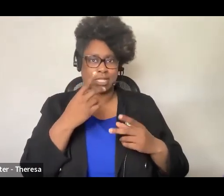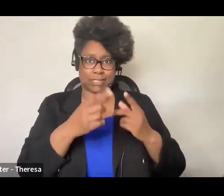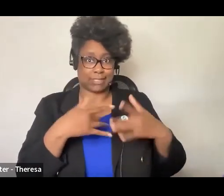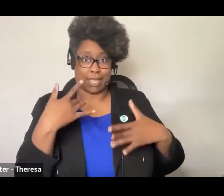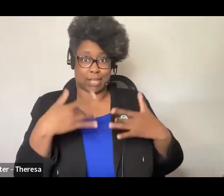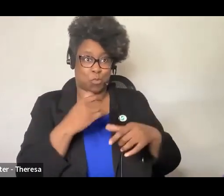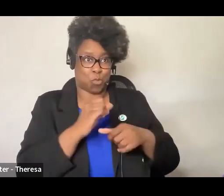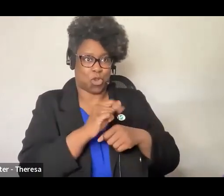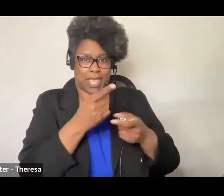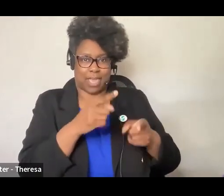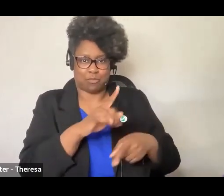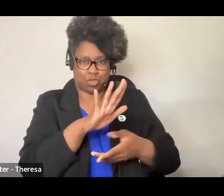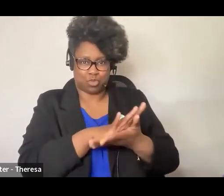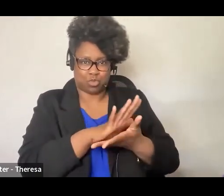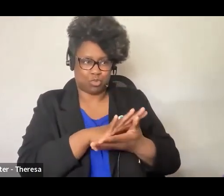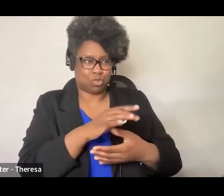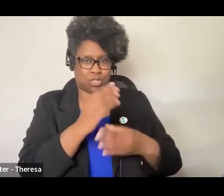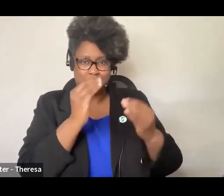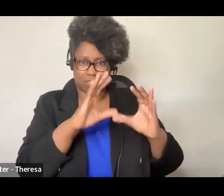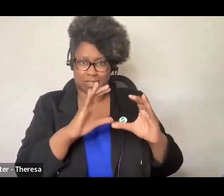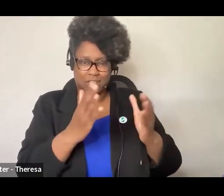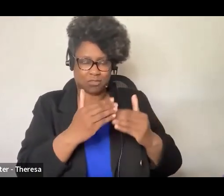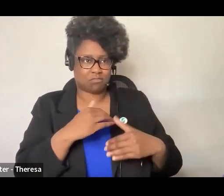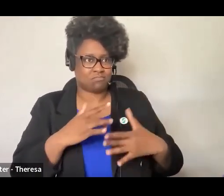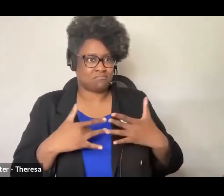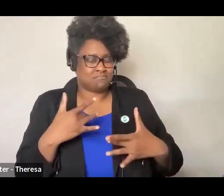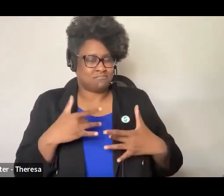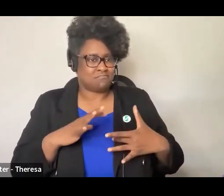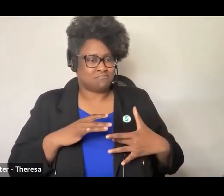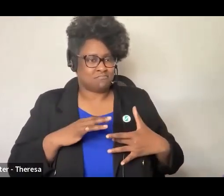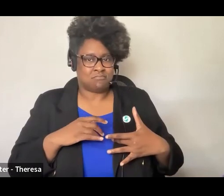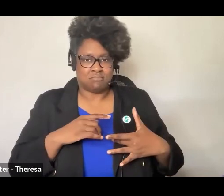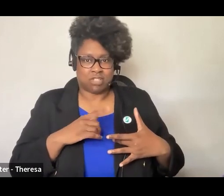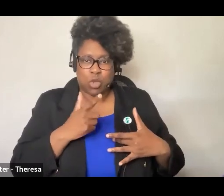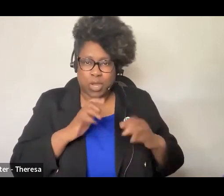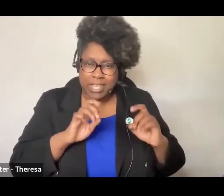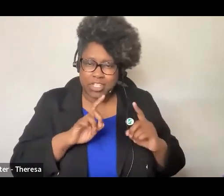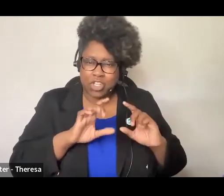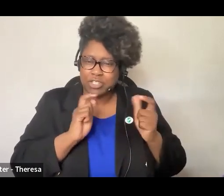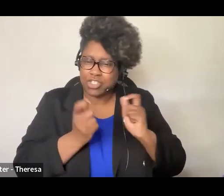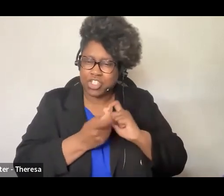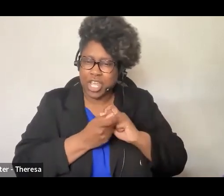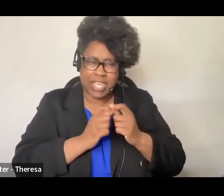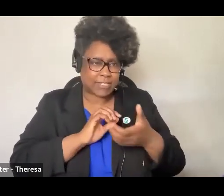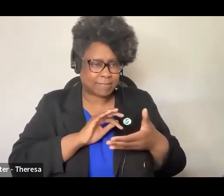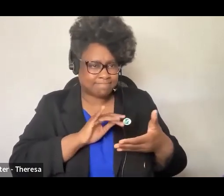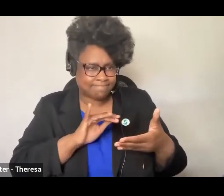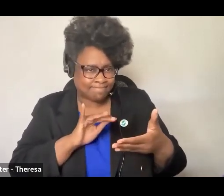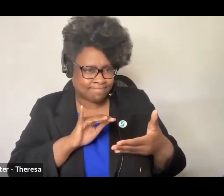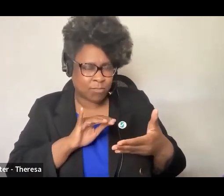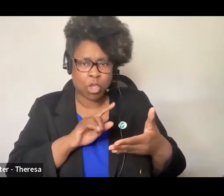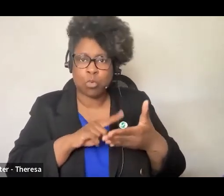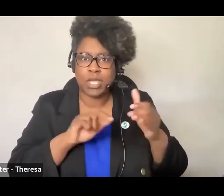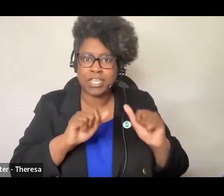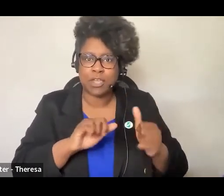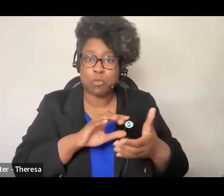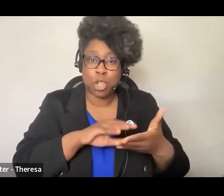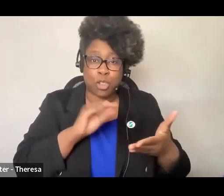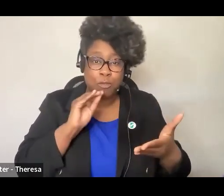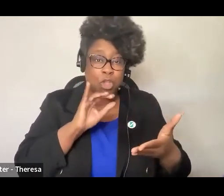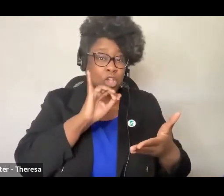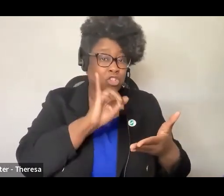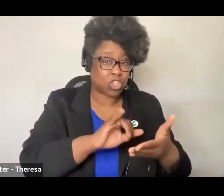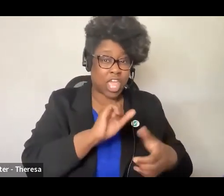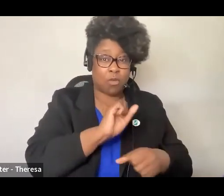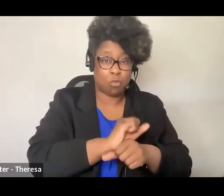in a school or in one teacher's classroom what can we learn about educational change that can bring us to an understanding of scaling that amazing work up to a